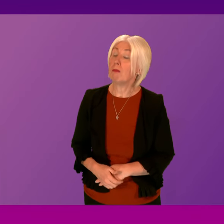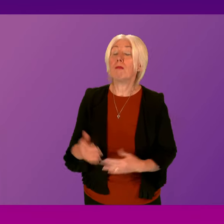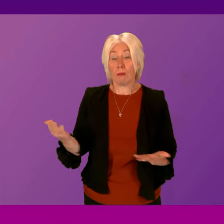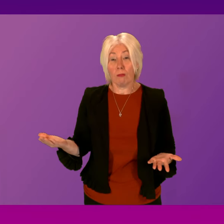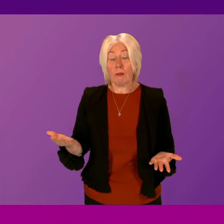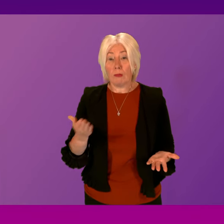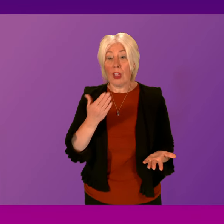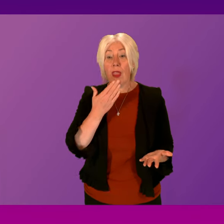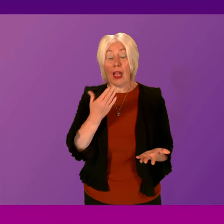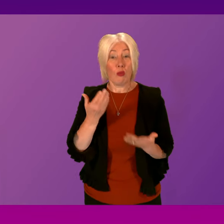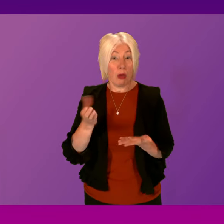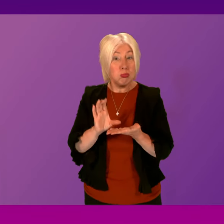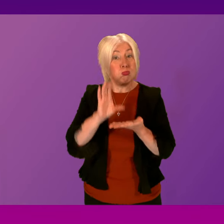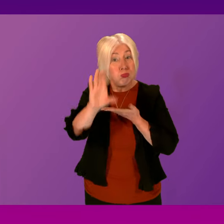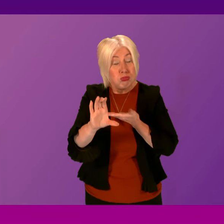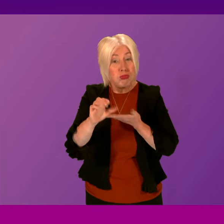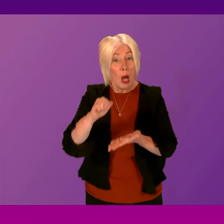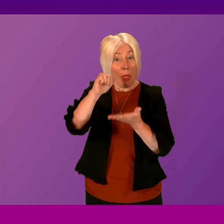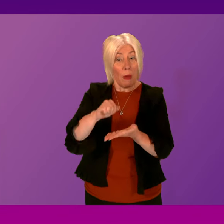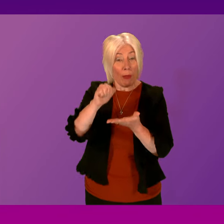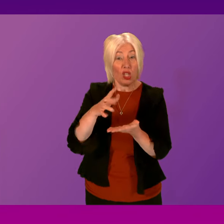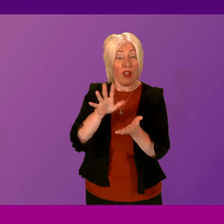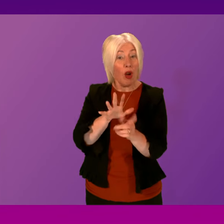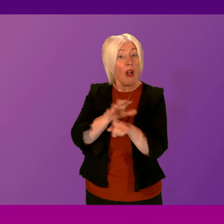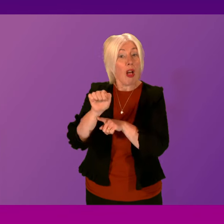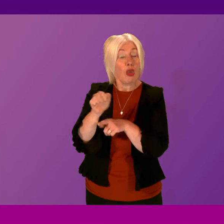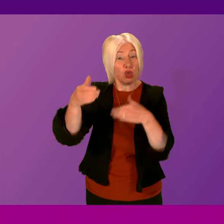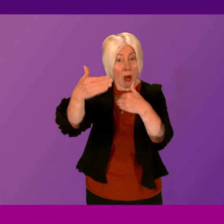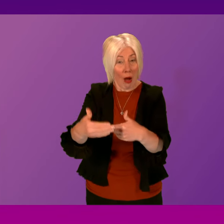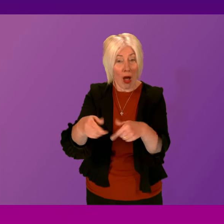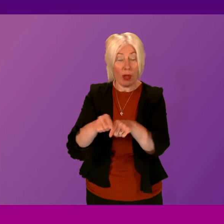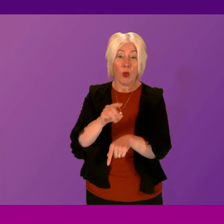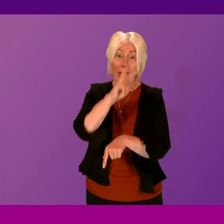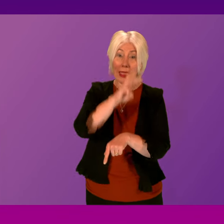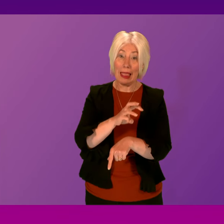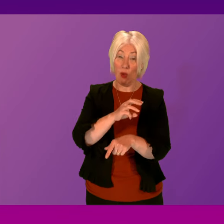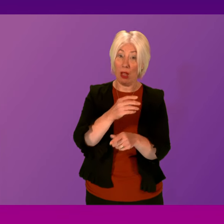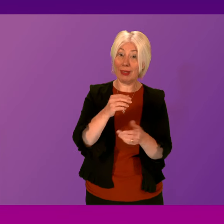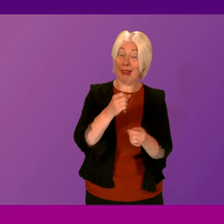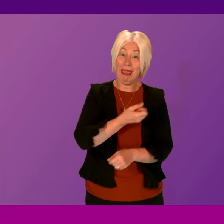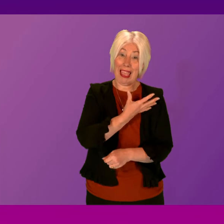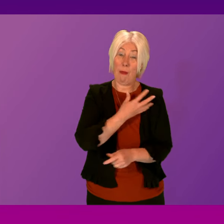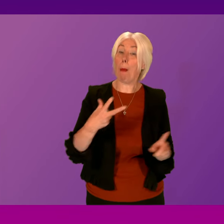welcome the significant investment the budget offers to the culture sector, while Labour in Wales has cut their budget by 10%.